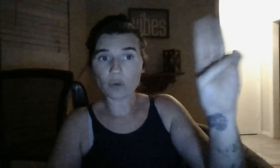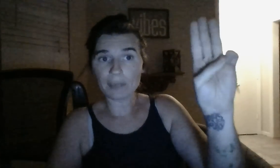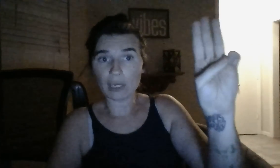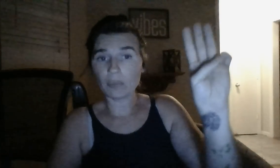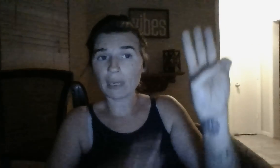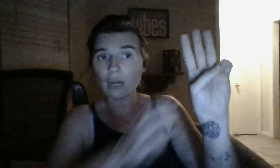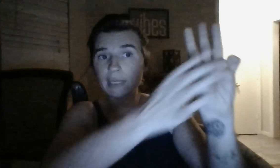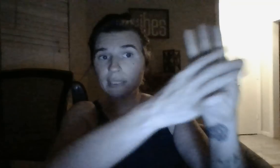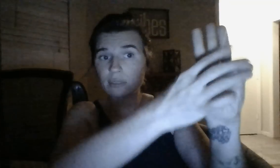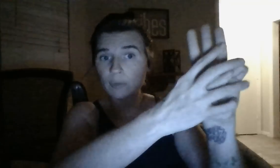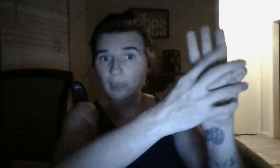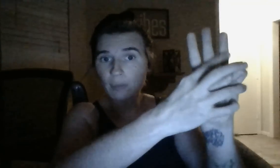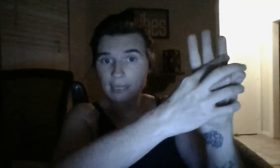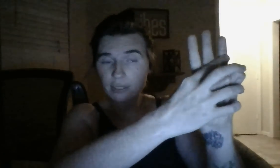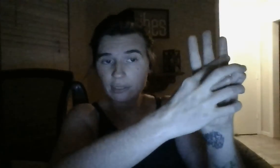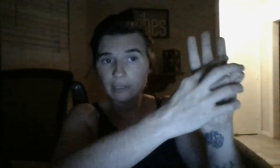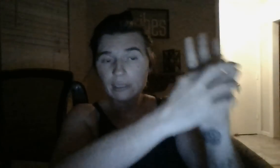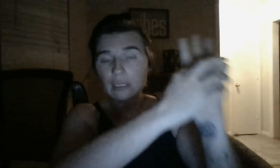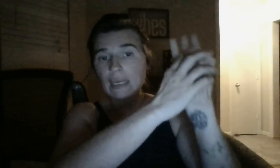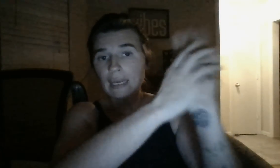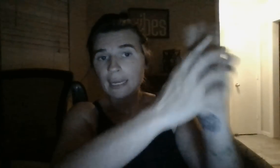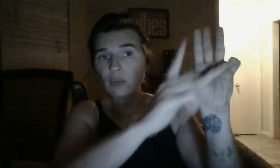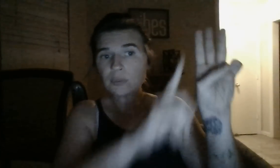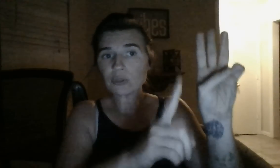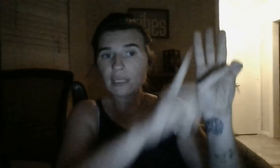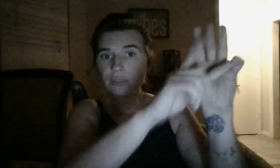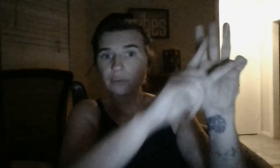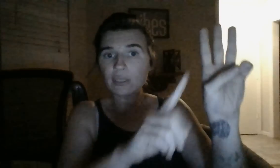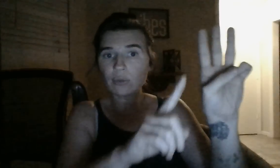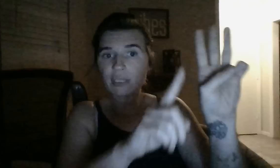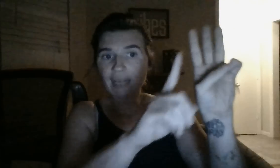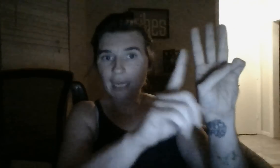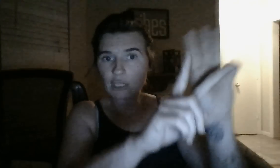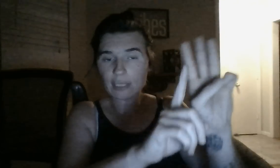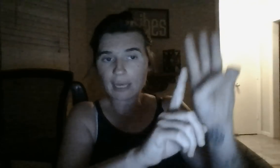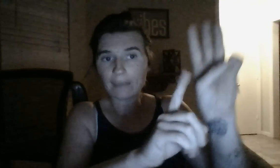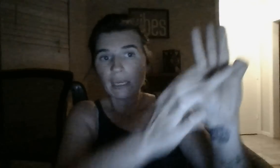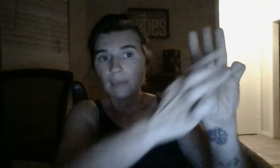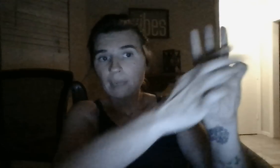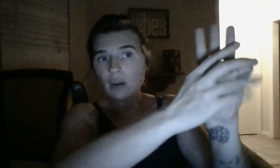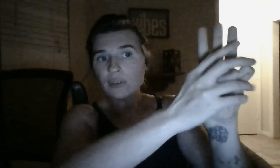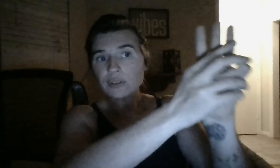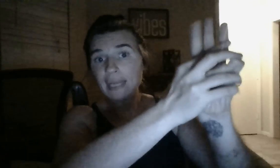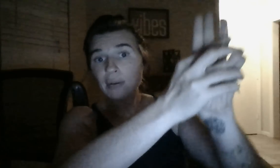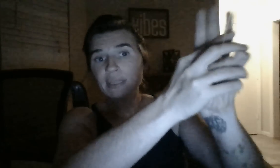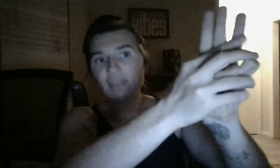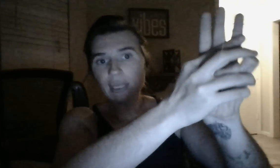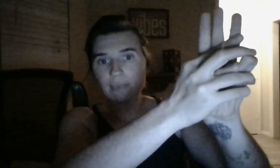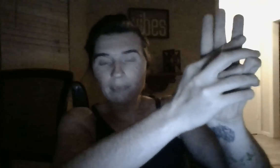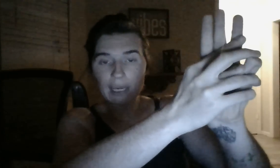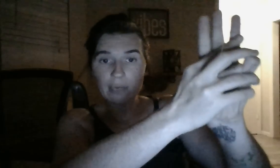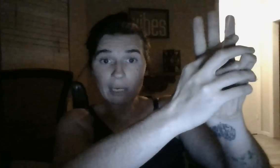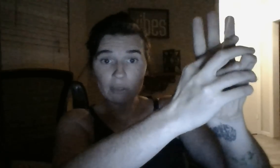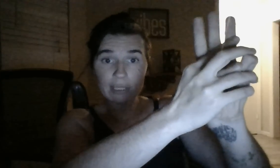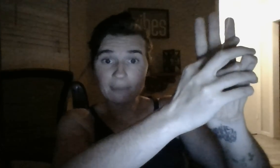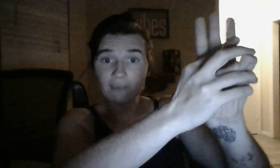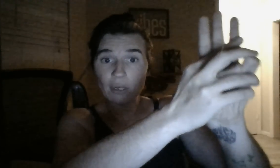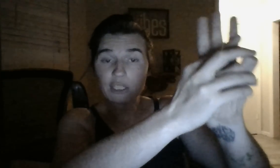Scorpio. But, I heard he's Scorpio masculine. He helped your sister steal this vacation time. But, I heard there's an Aries fan that apparently has been very